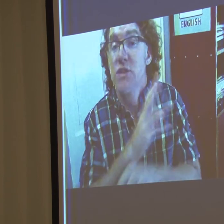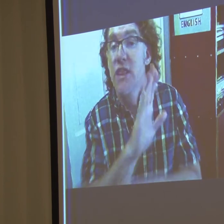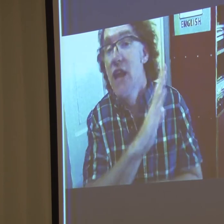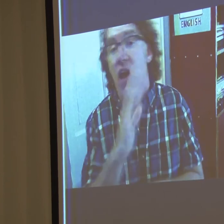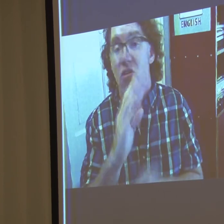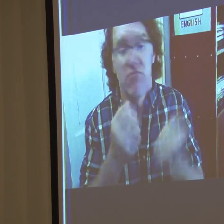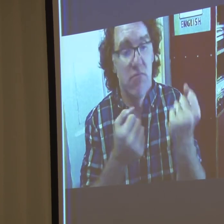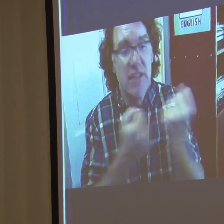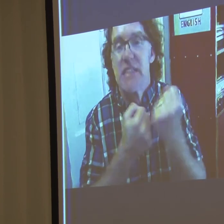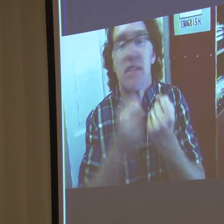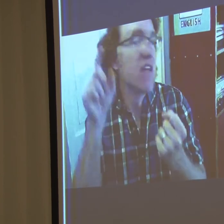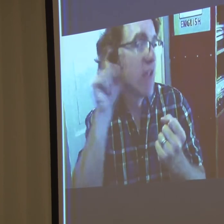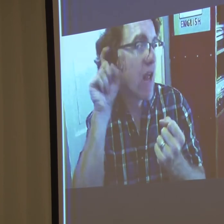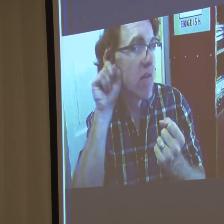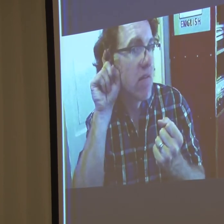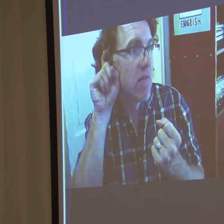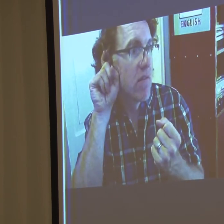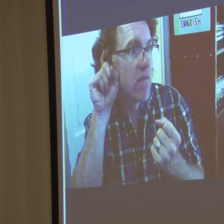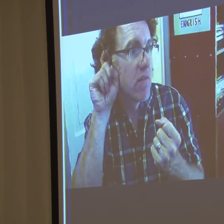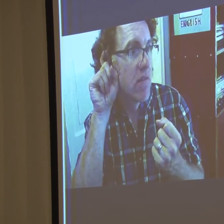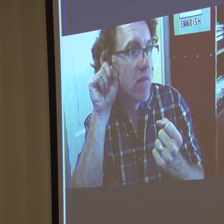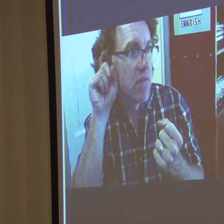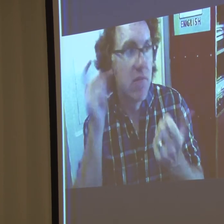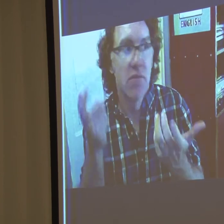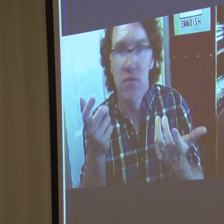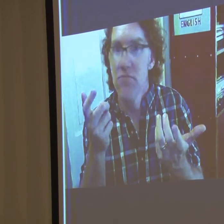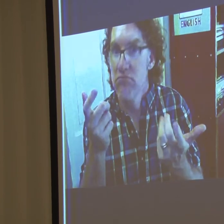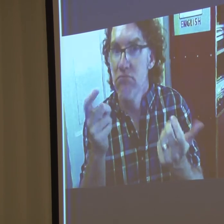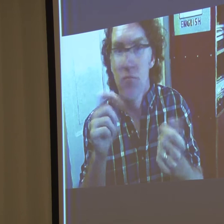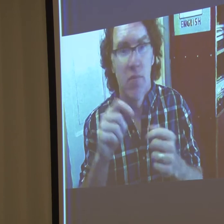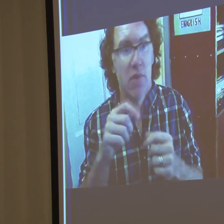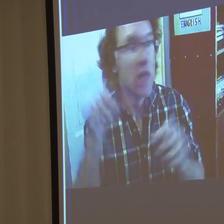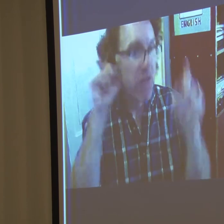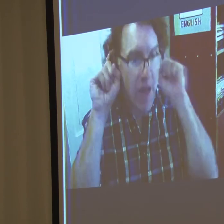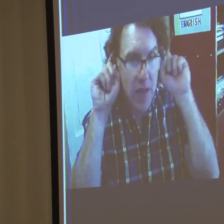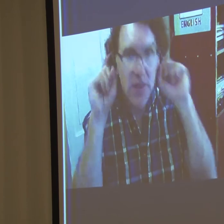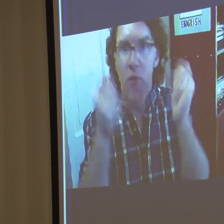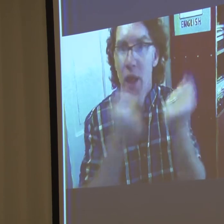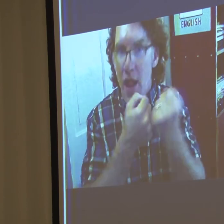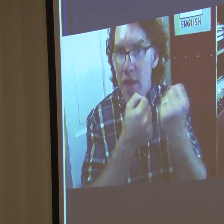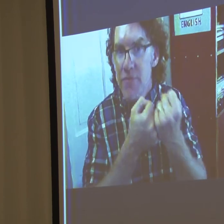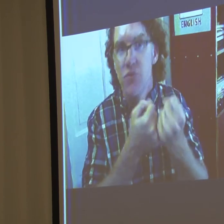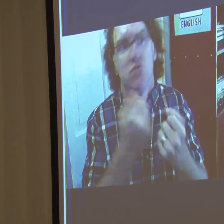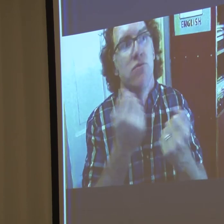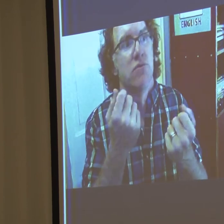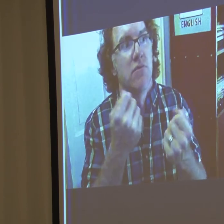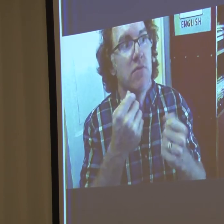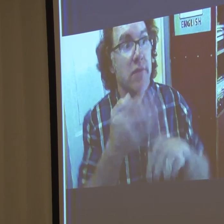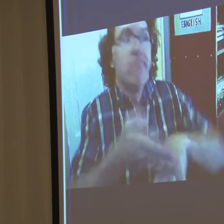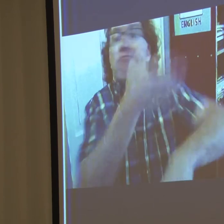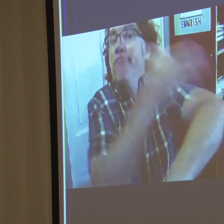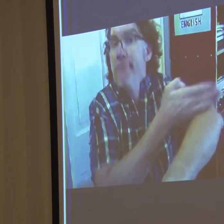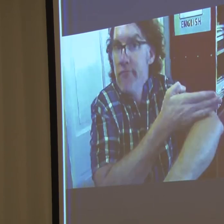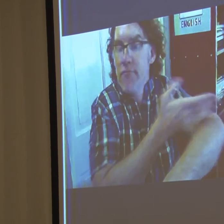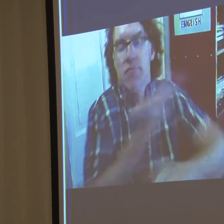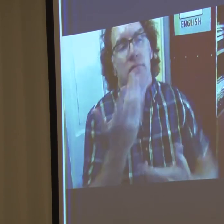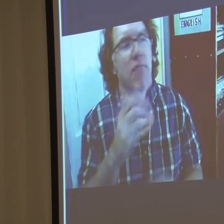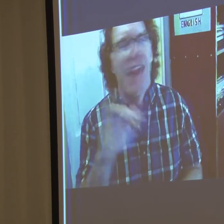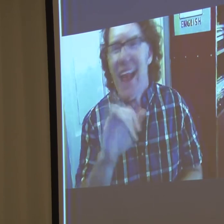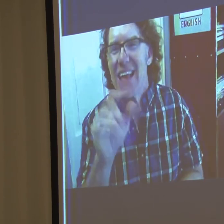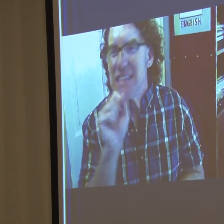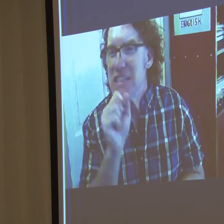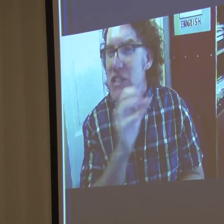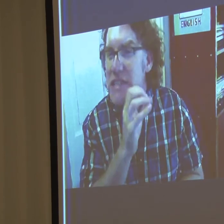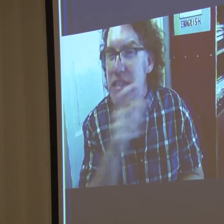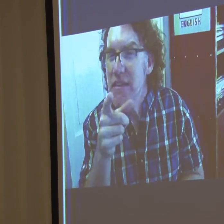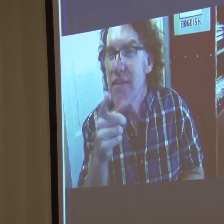lost their hearing later on. And so they may be able to use assistive technology such as hearing aids and